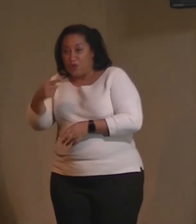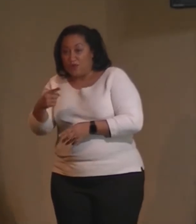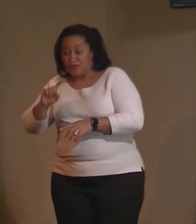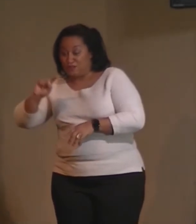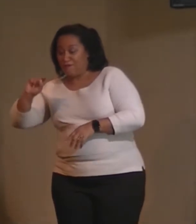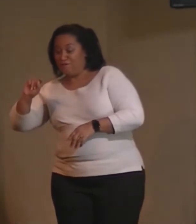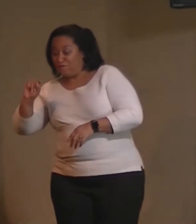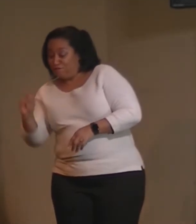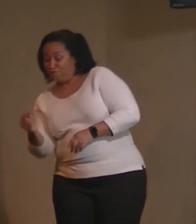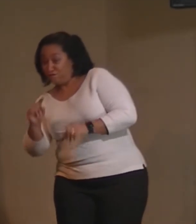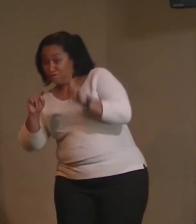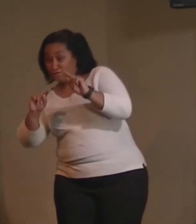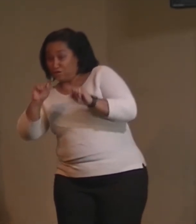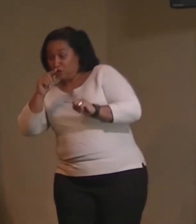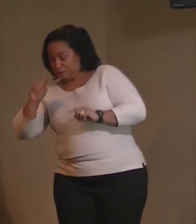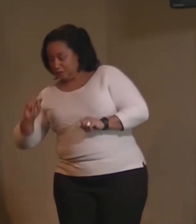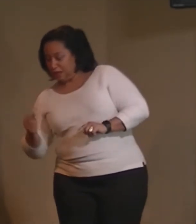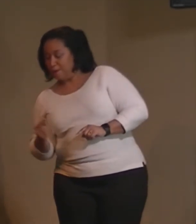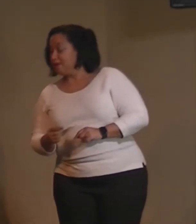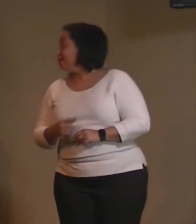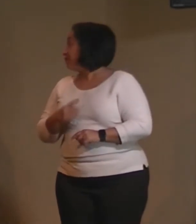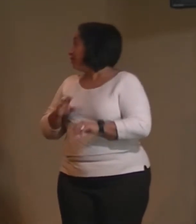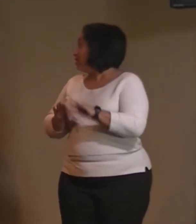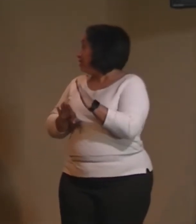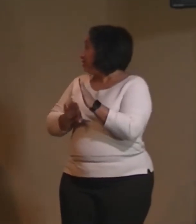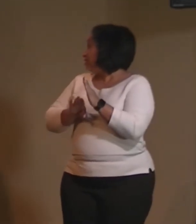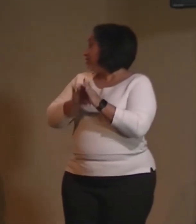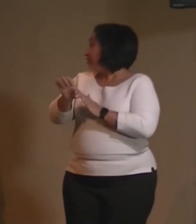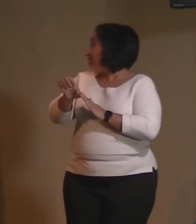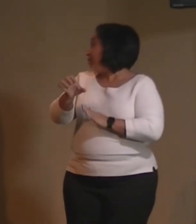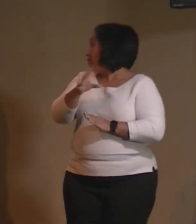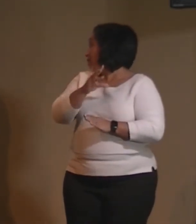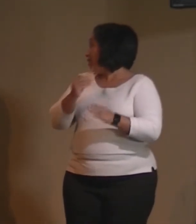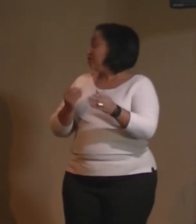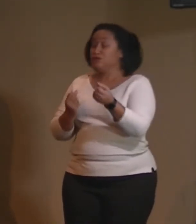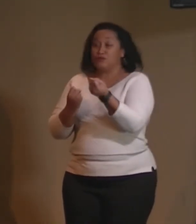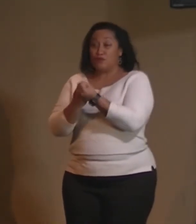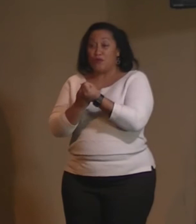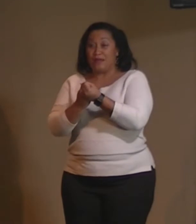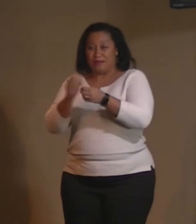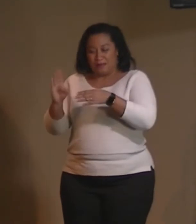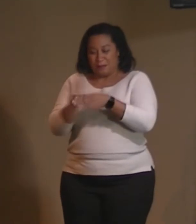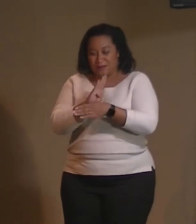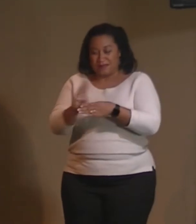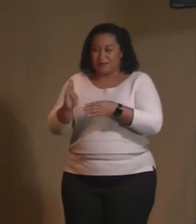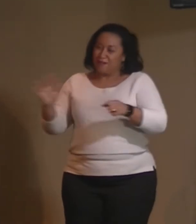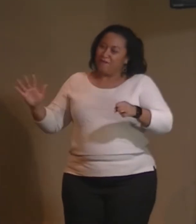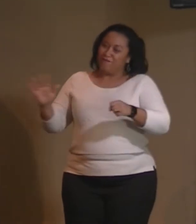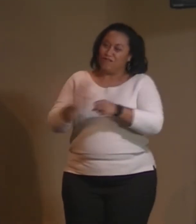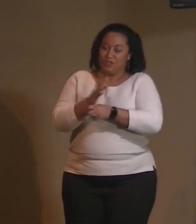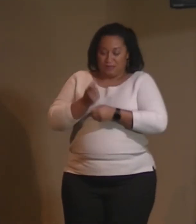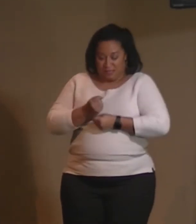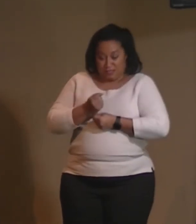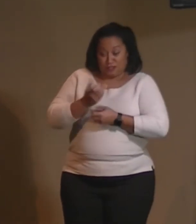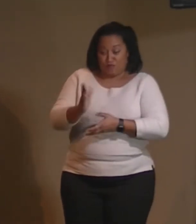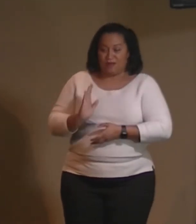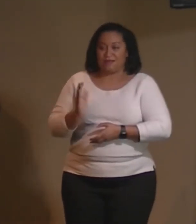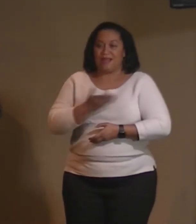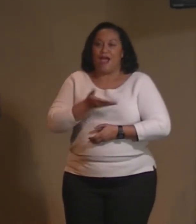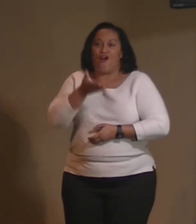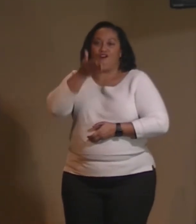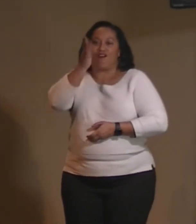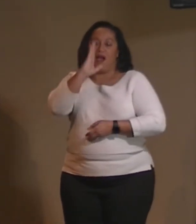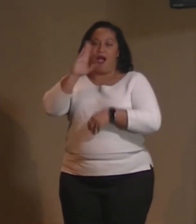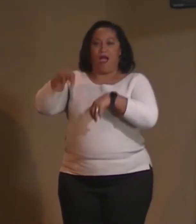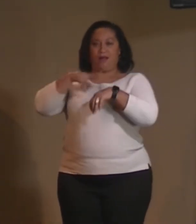Developing and supporting the business of fully expressing our God-nature. That's what